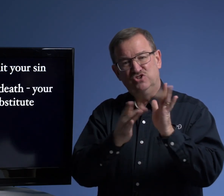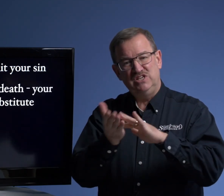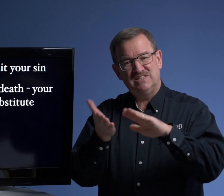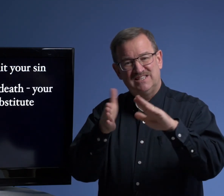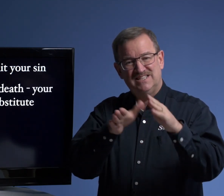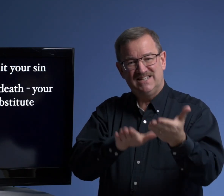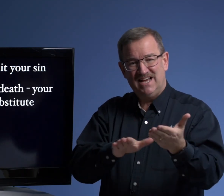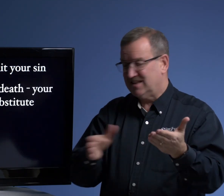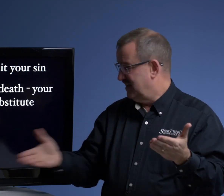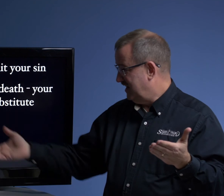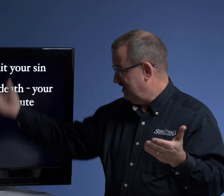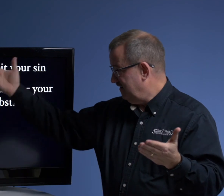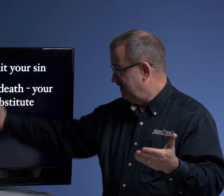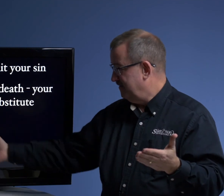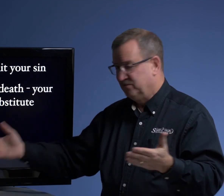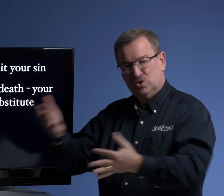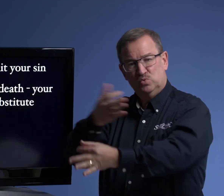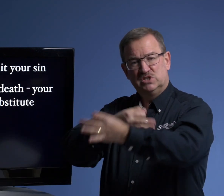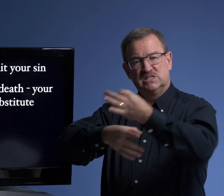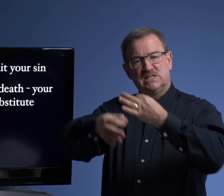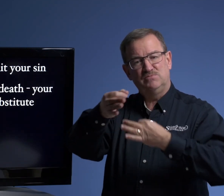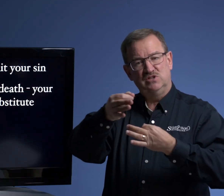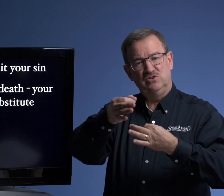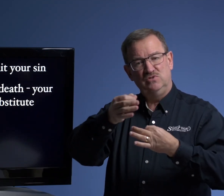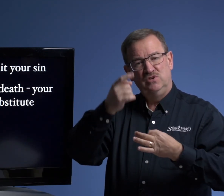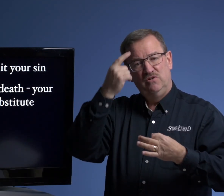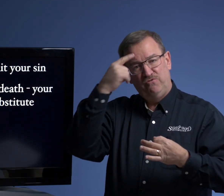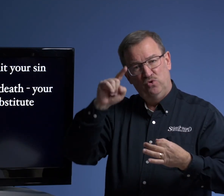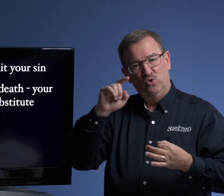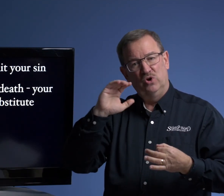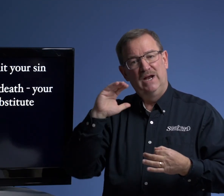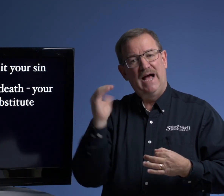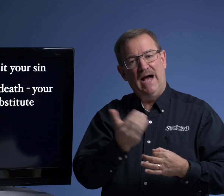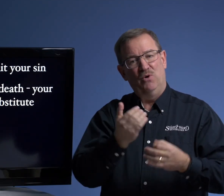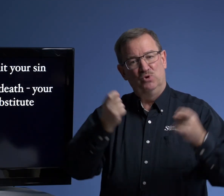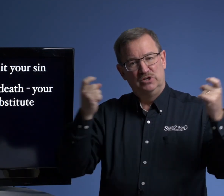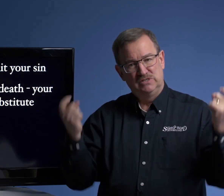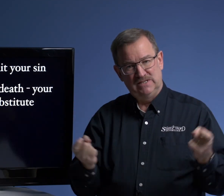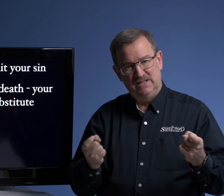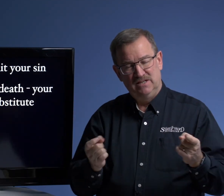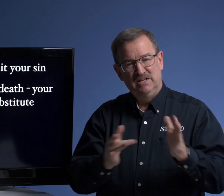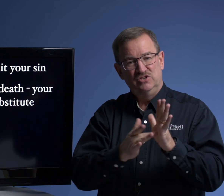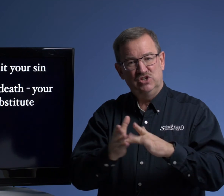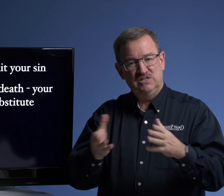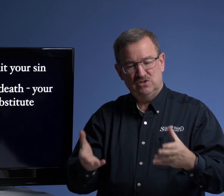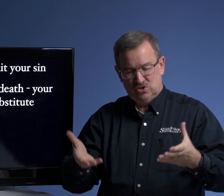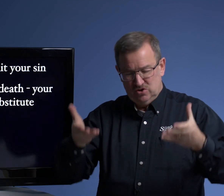Jesus' death here was a substitute for our sin. Jesus took